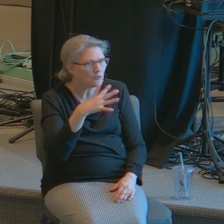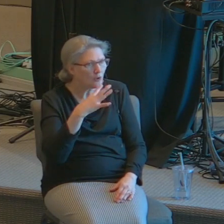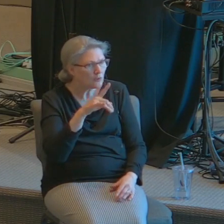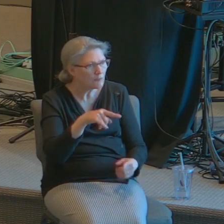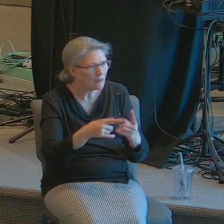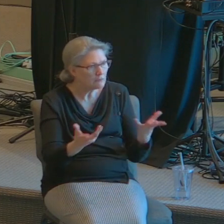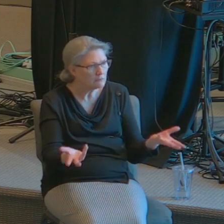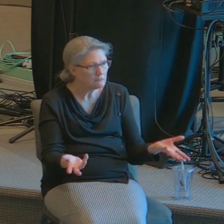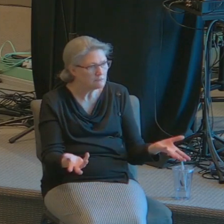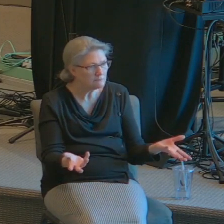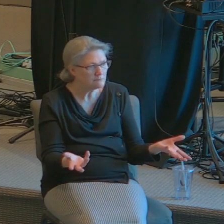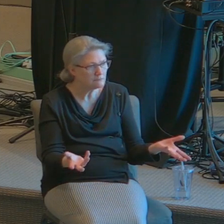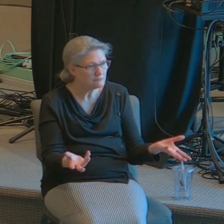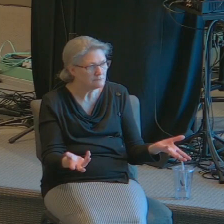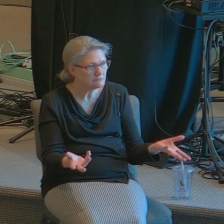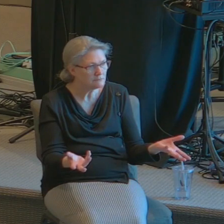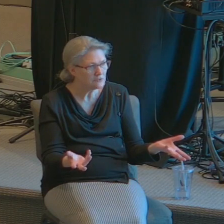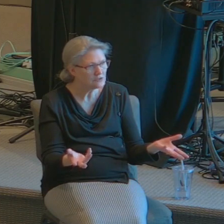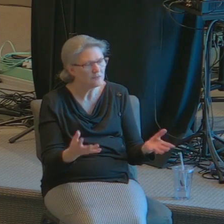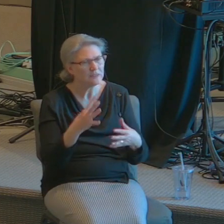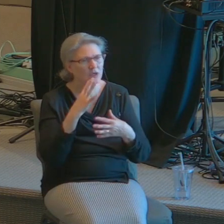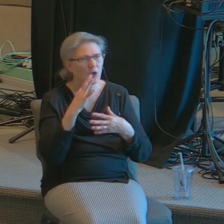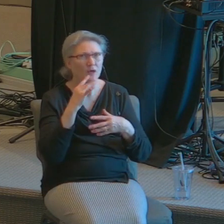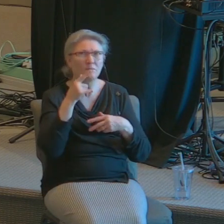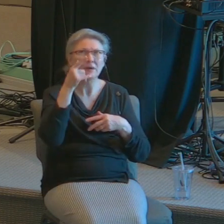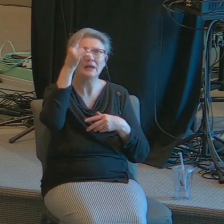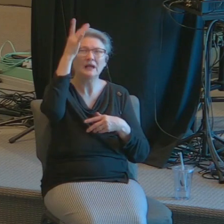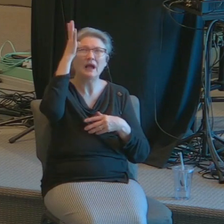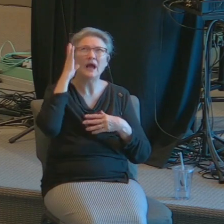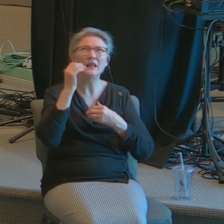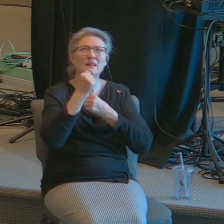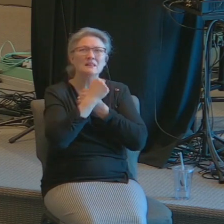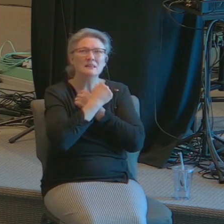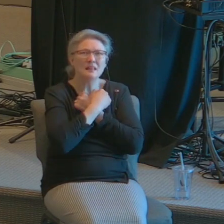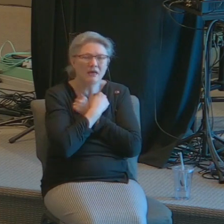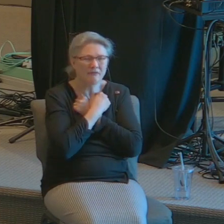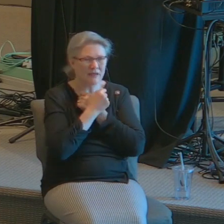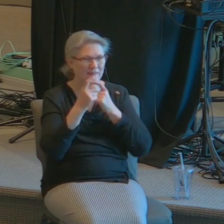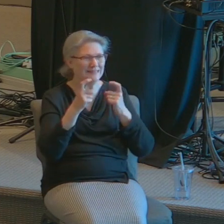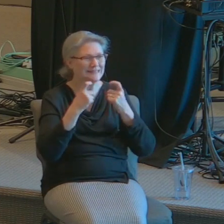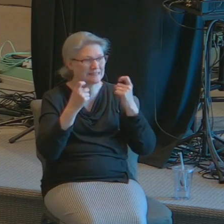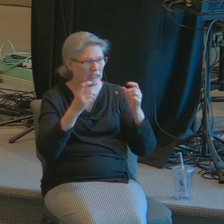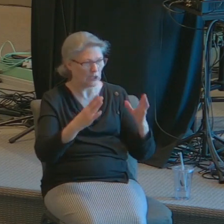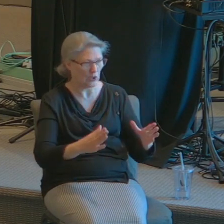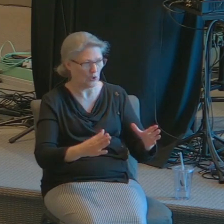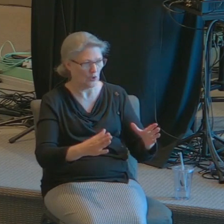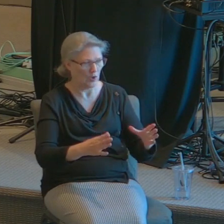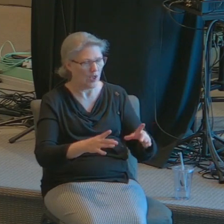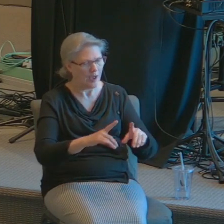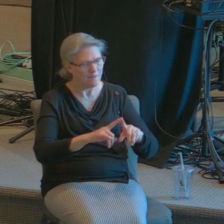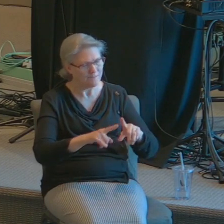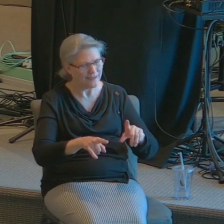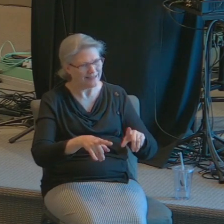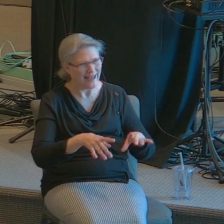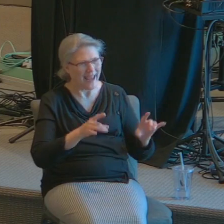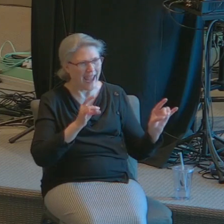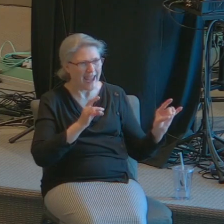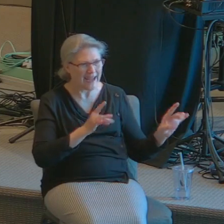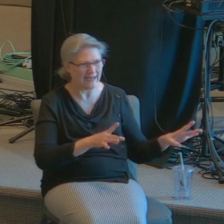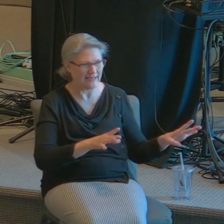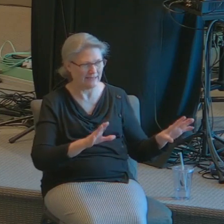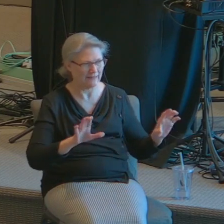but having a distaste of the sinner's obvious activities